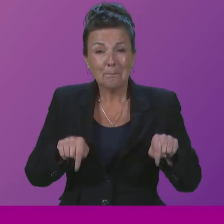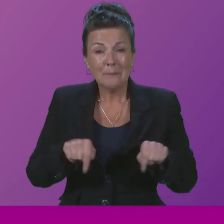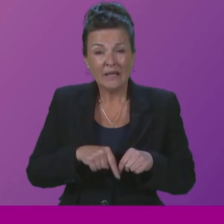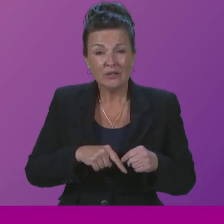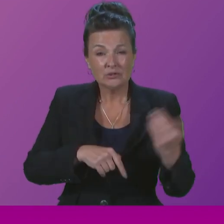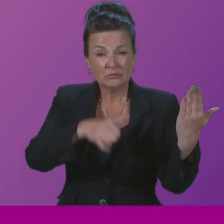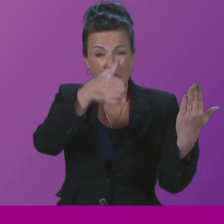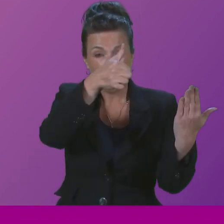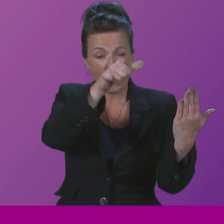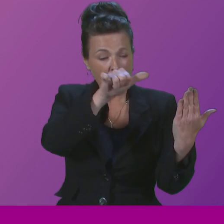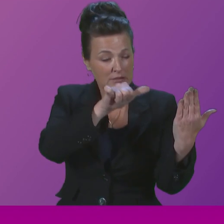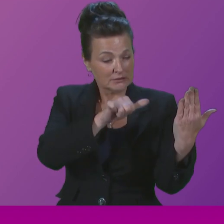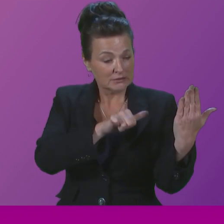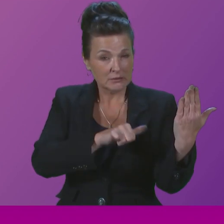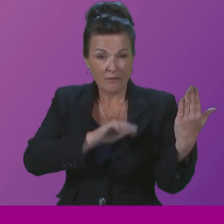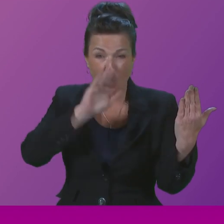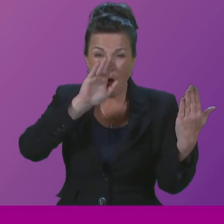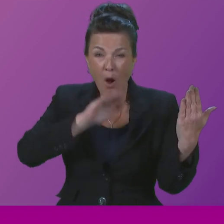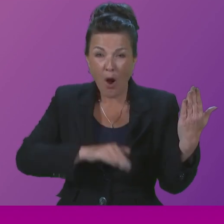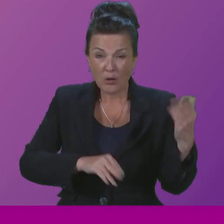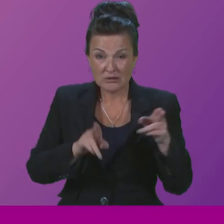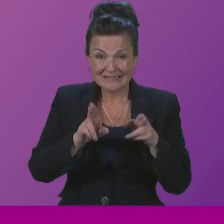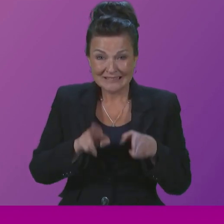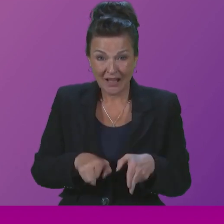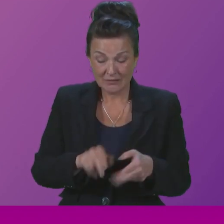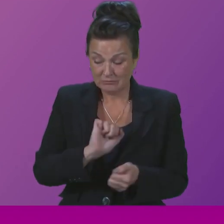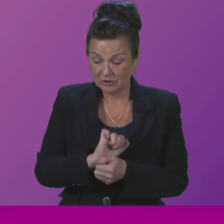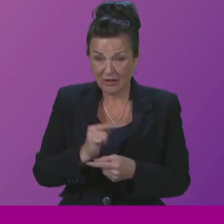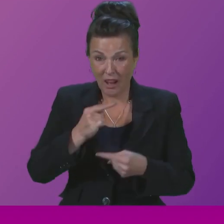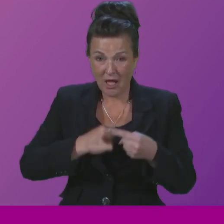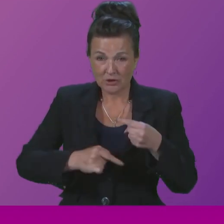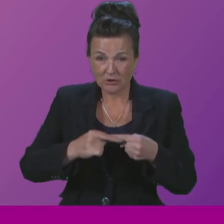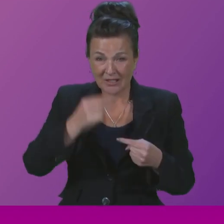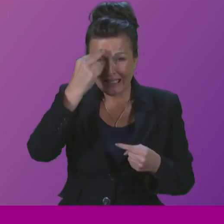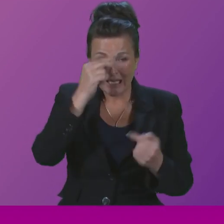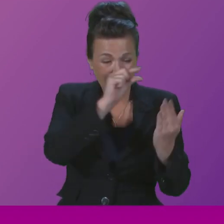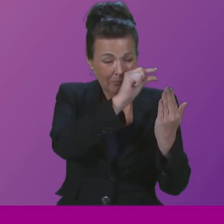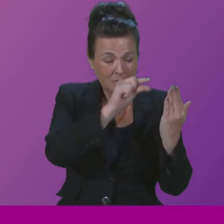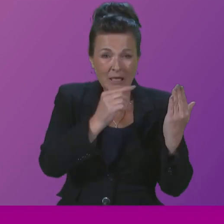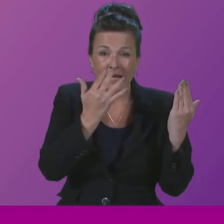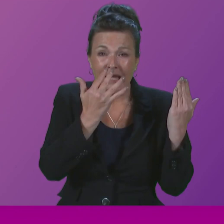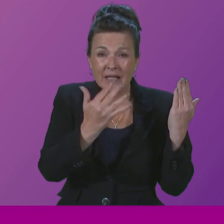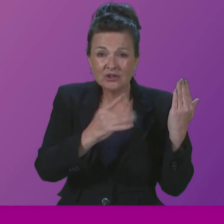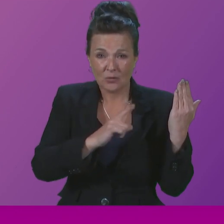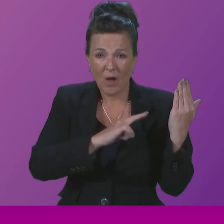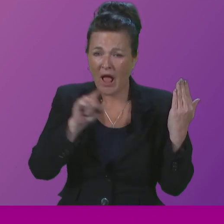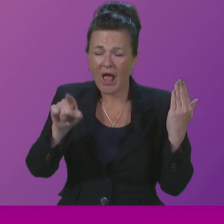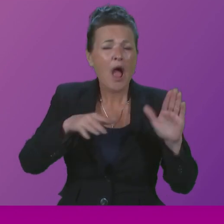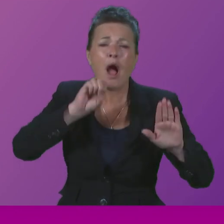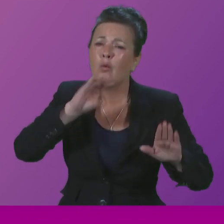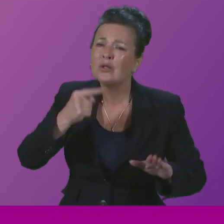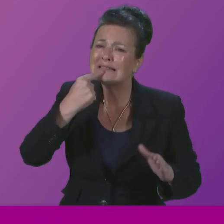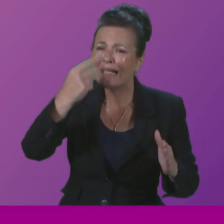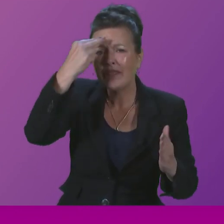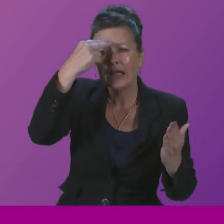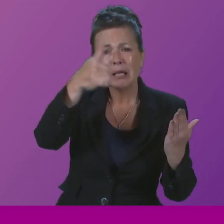lists every single death in prison last year. Their name, their age, and their cause of death. And I won't name the names